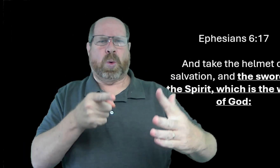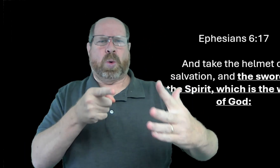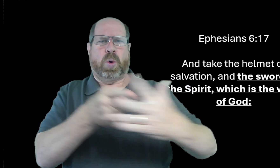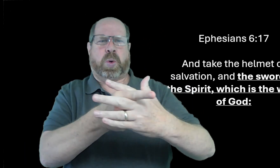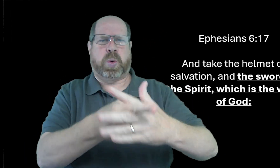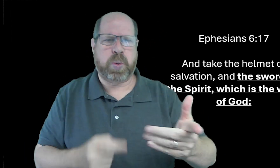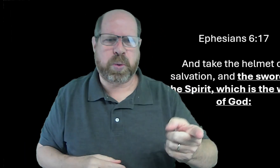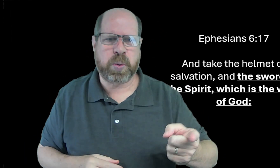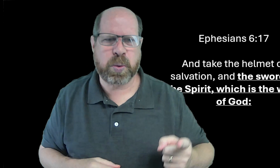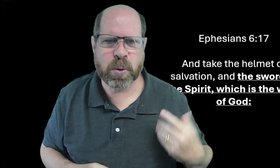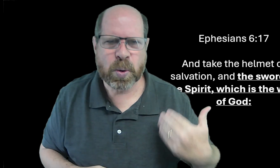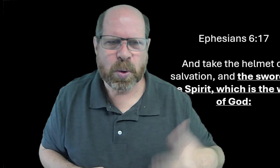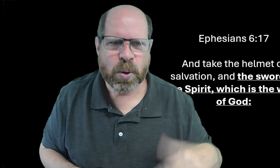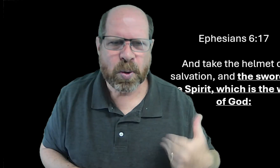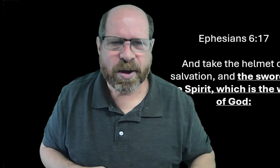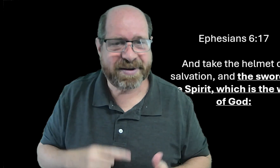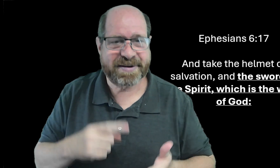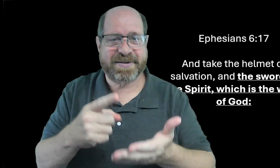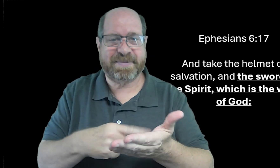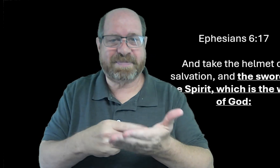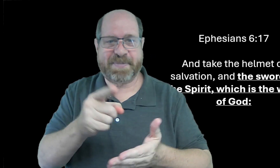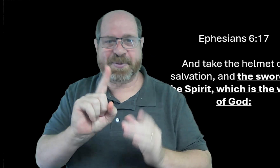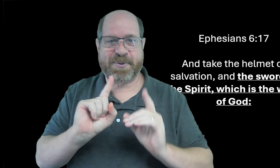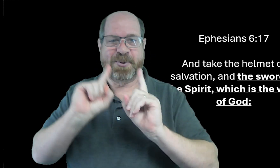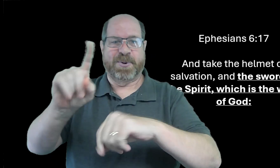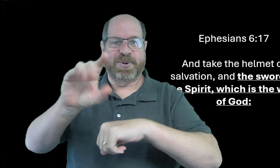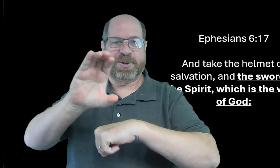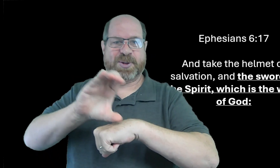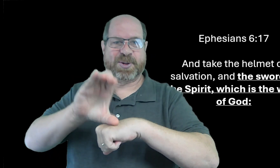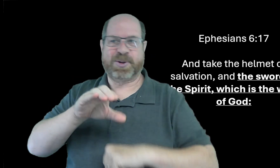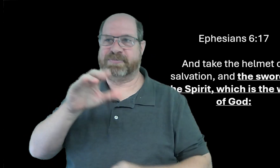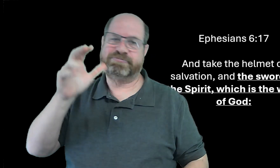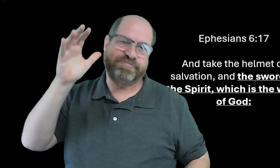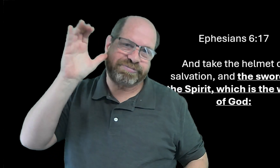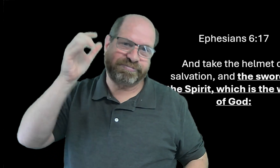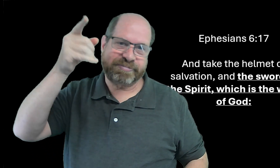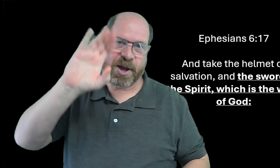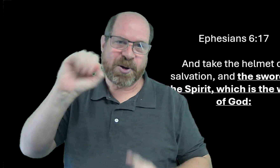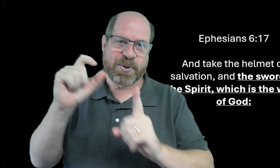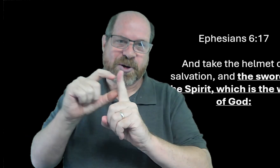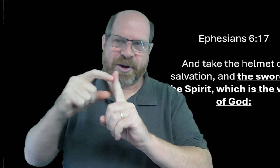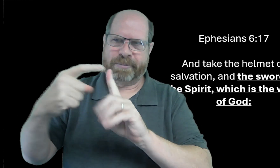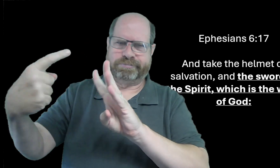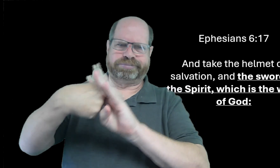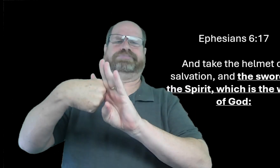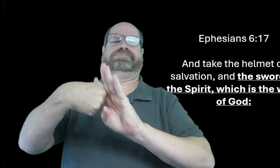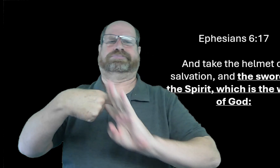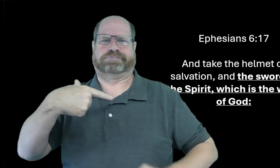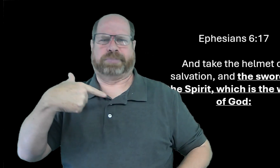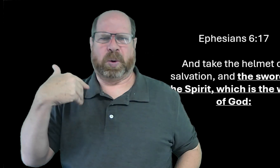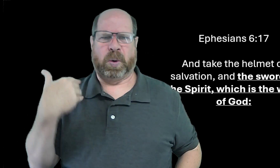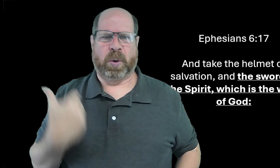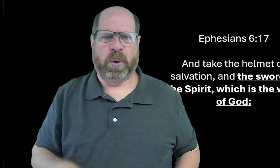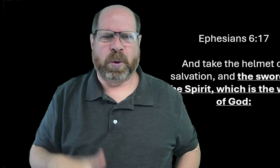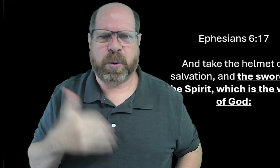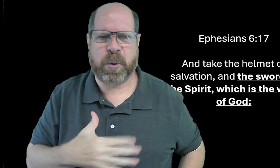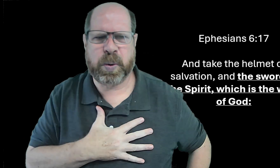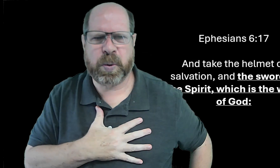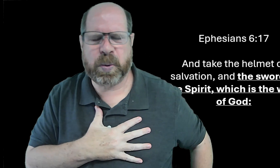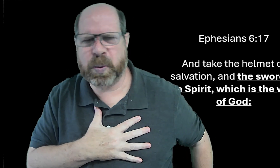and it can convict other people too sometimes you go to church and you're listening to god's word oh and you feel pierced